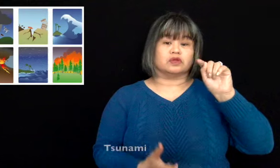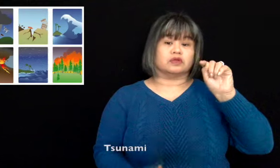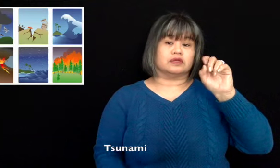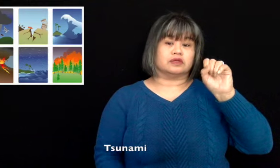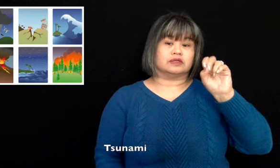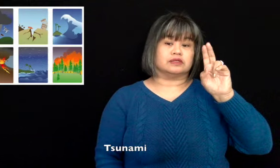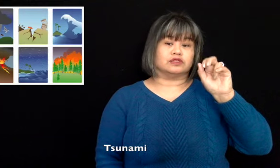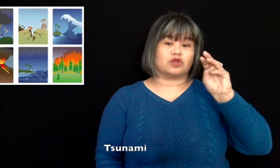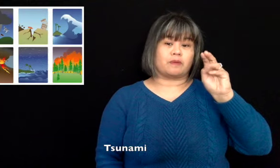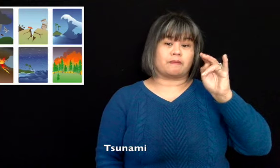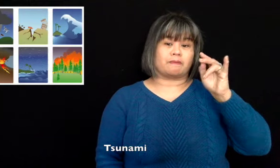Tsunami